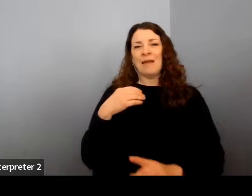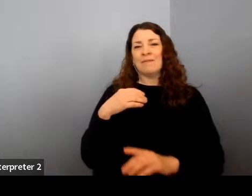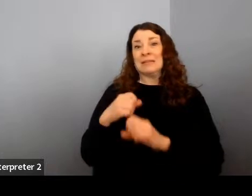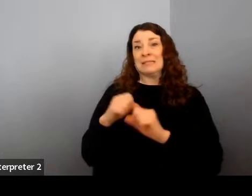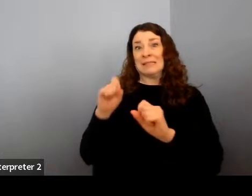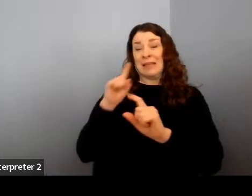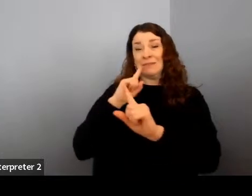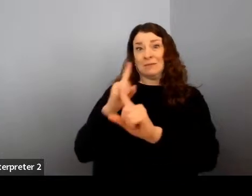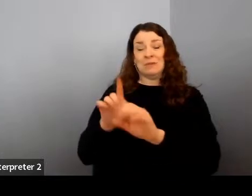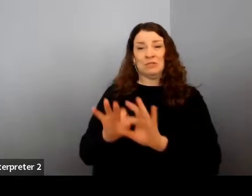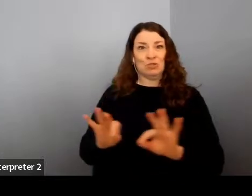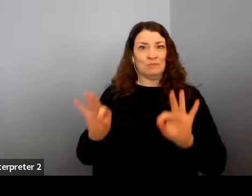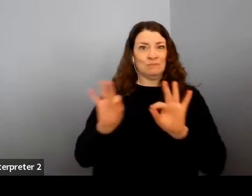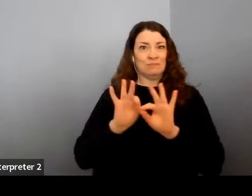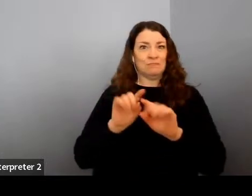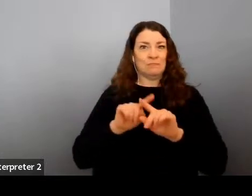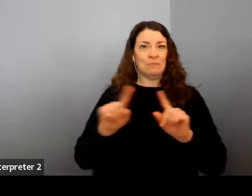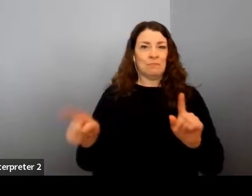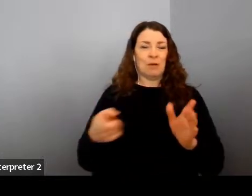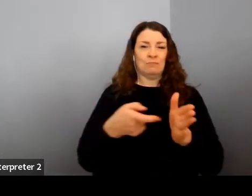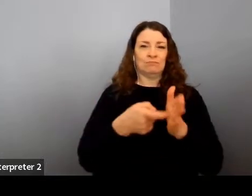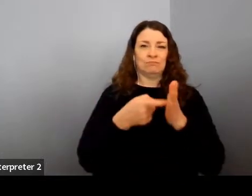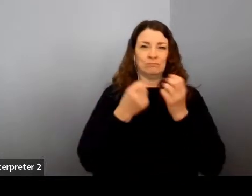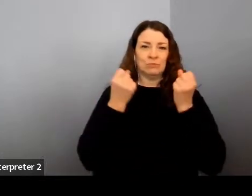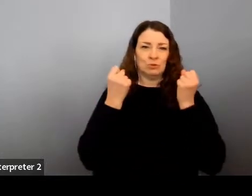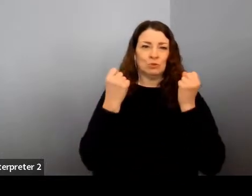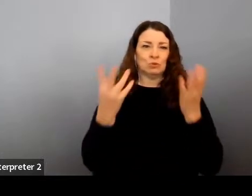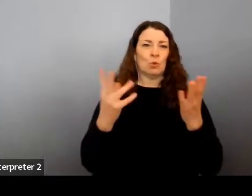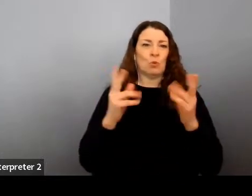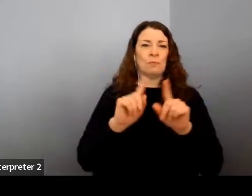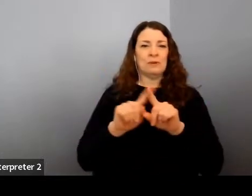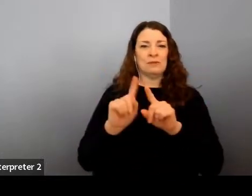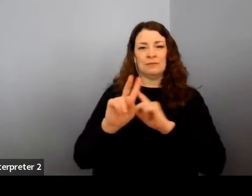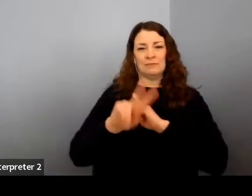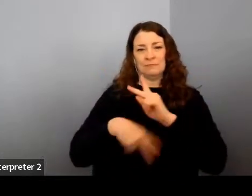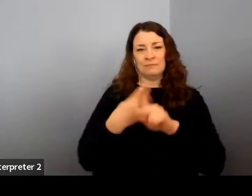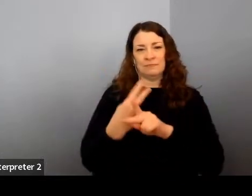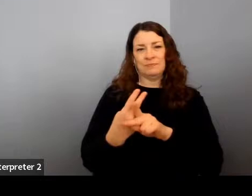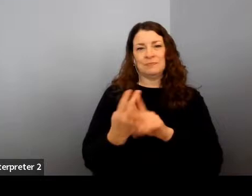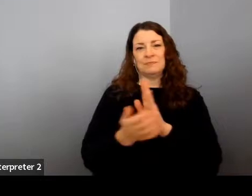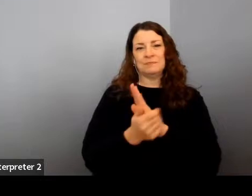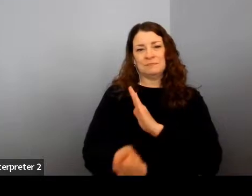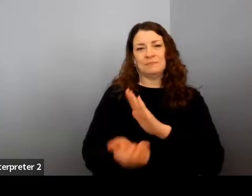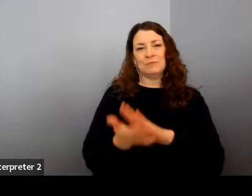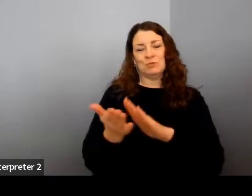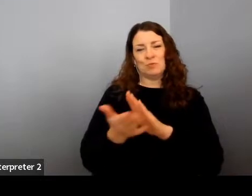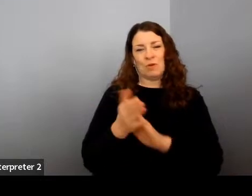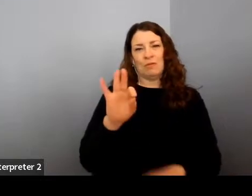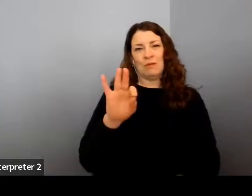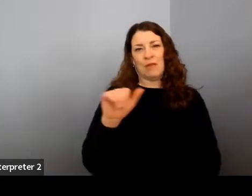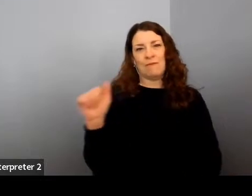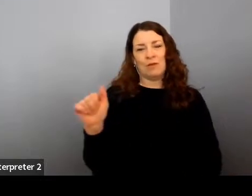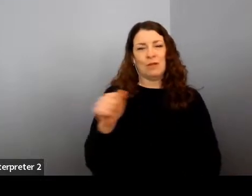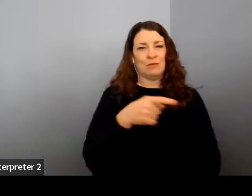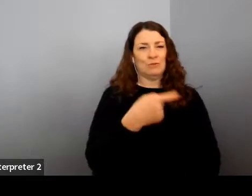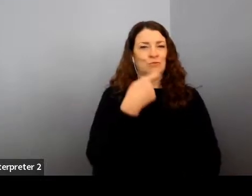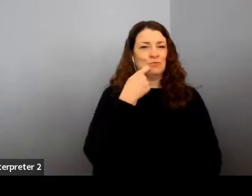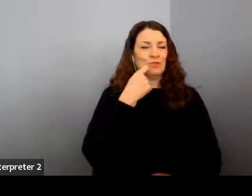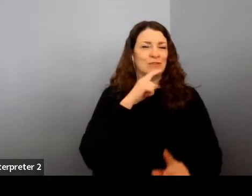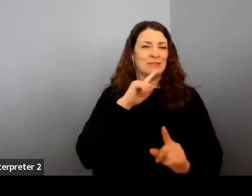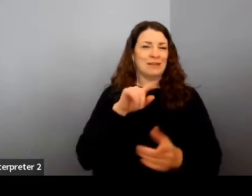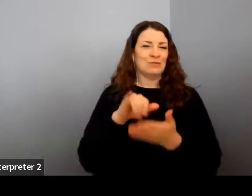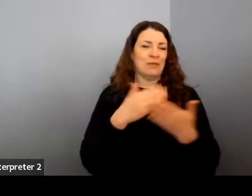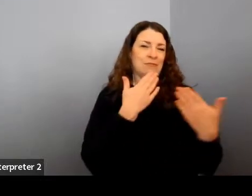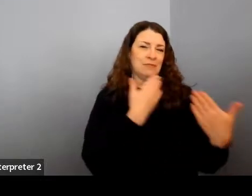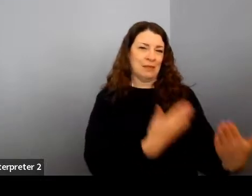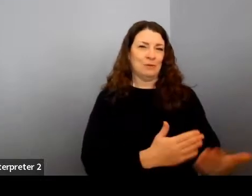takes so many different types of skills to run the FAA and you just echoed that in your answer. So